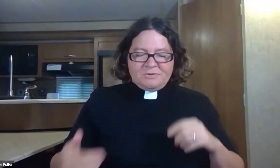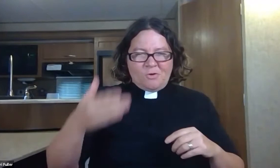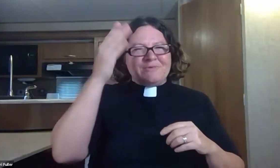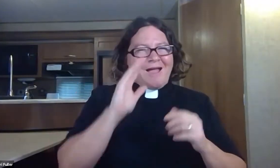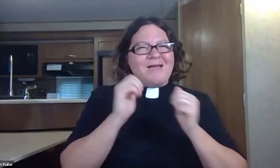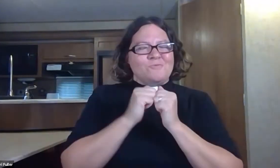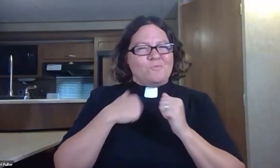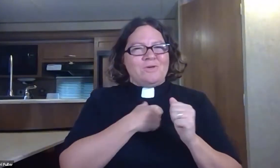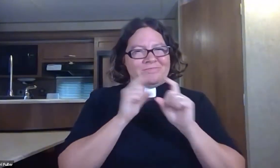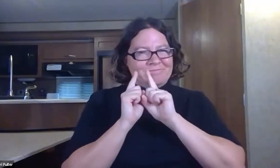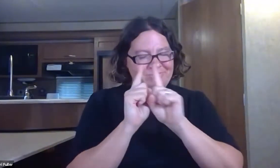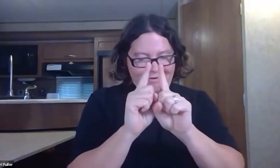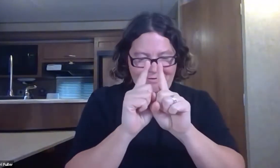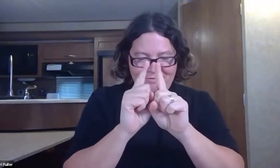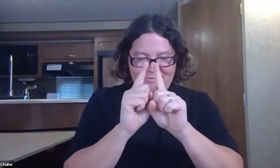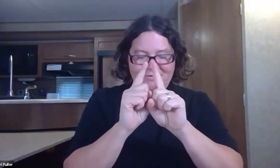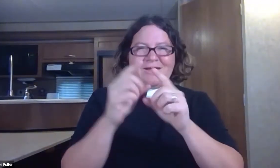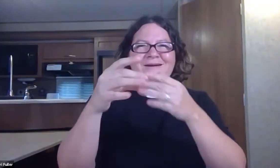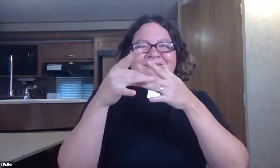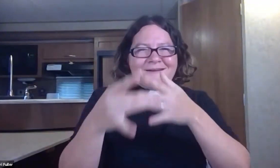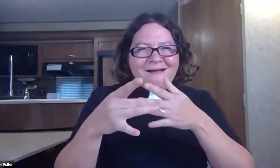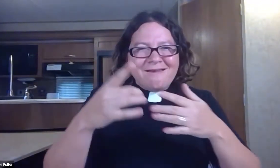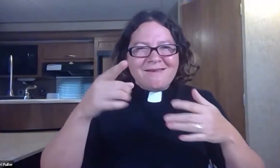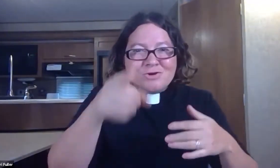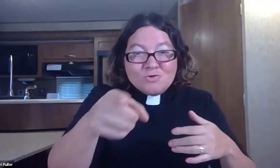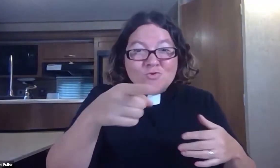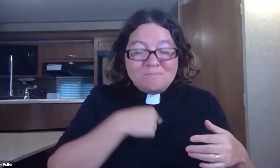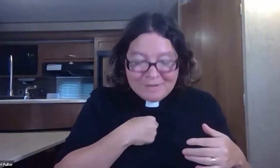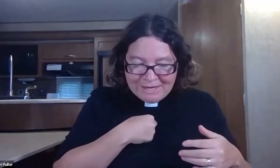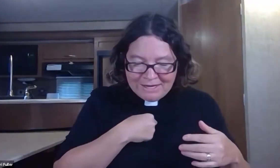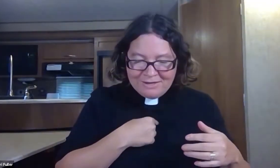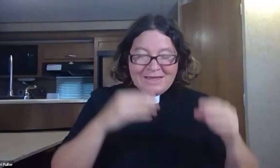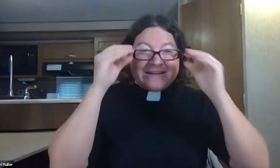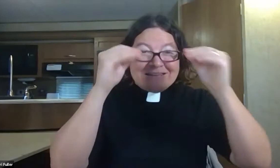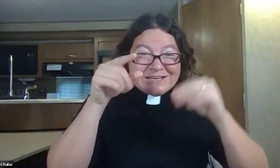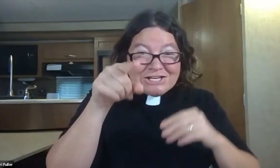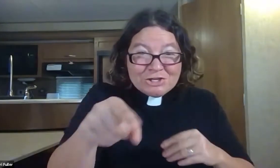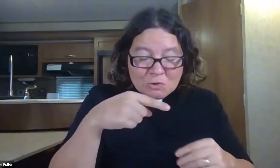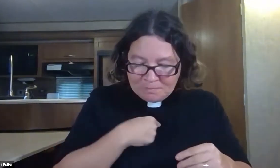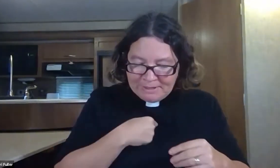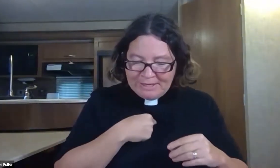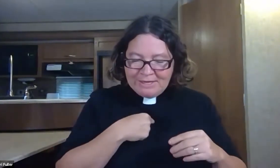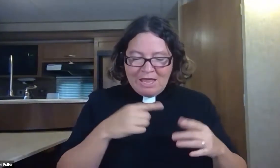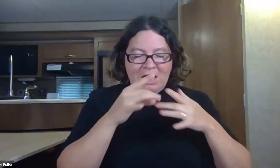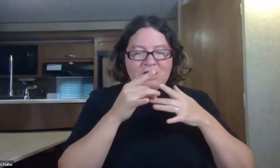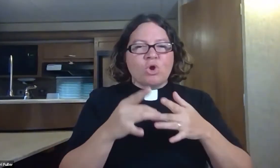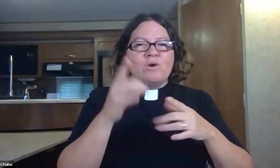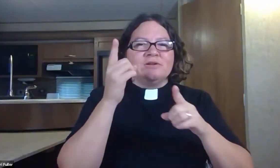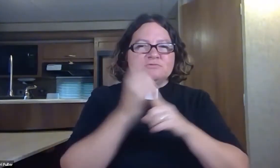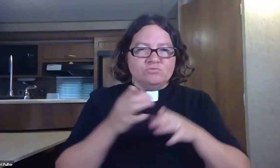and God is right there with us the whole time guiding you guiding me teaching